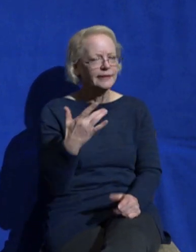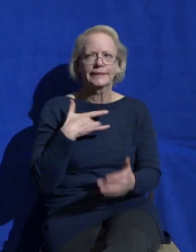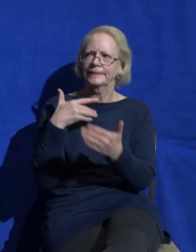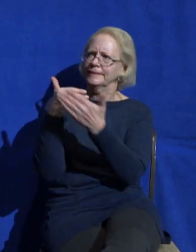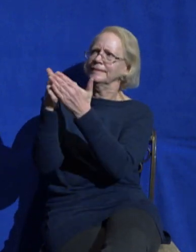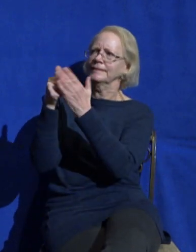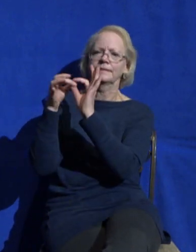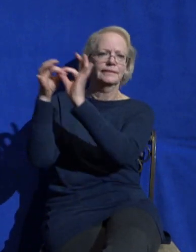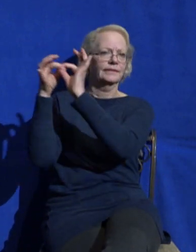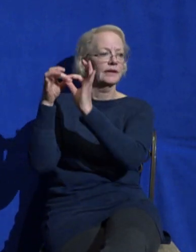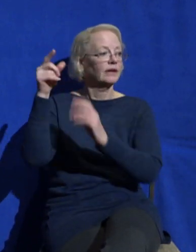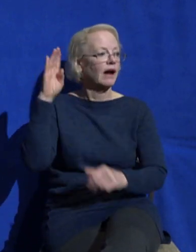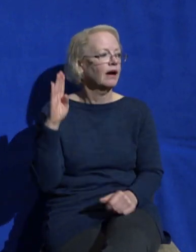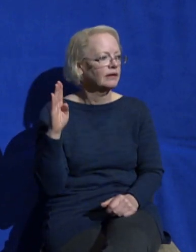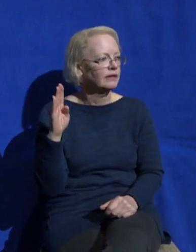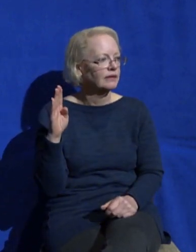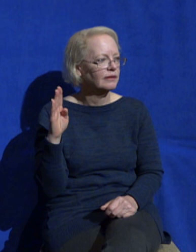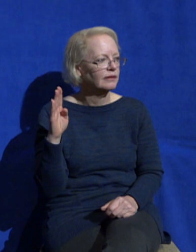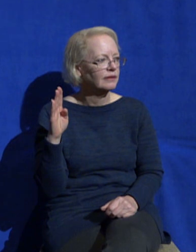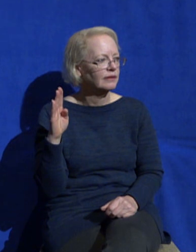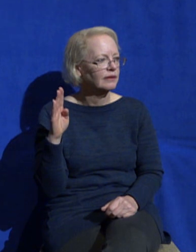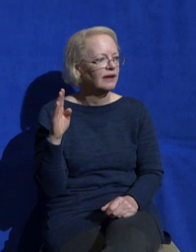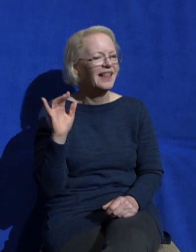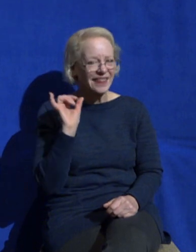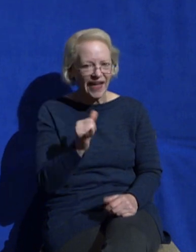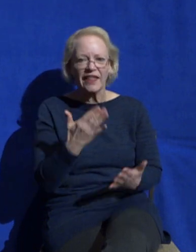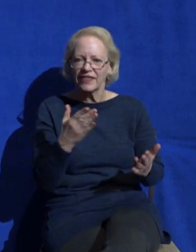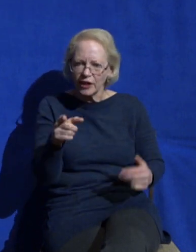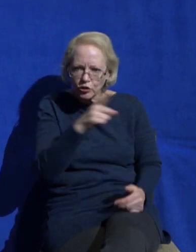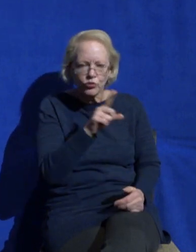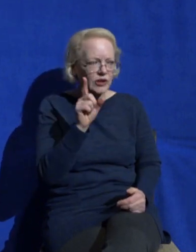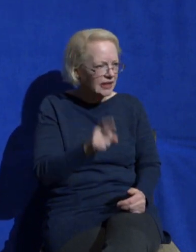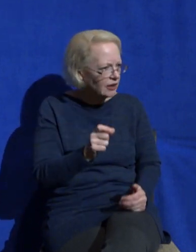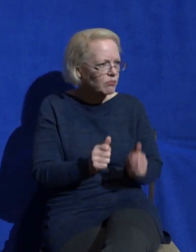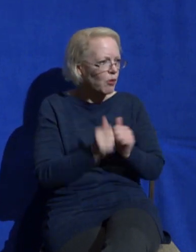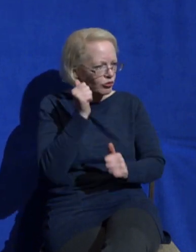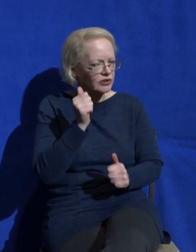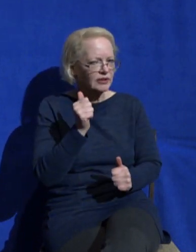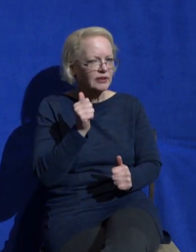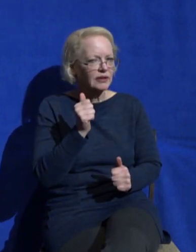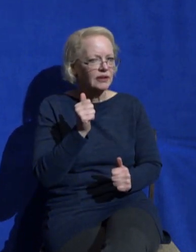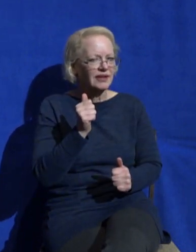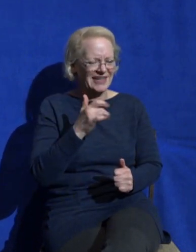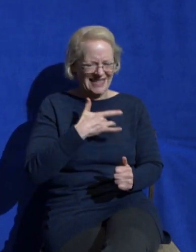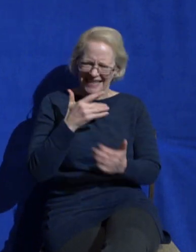the thing you and I need more than anything is intimacy with God